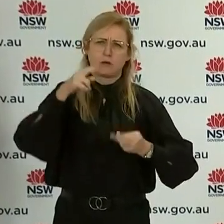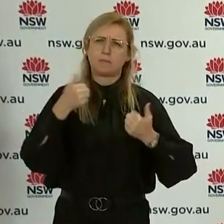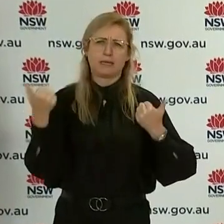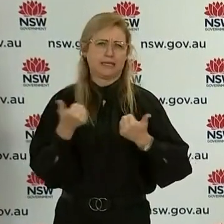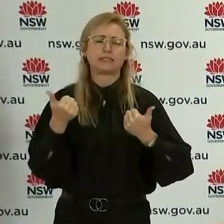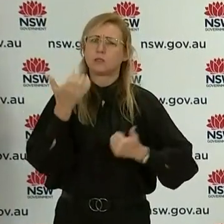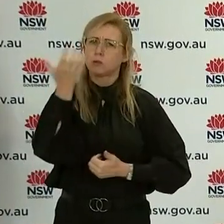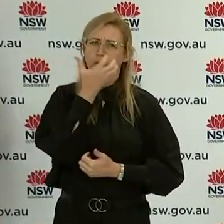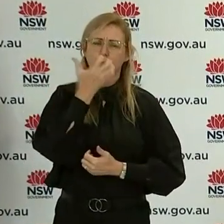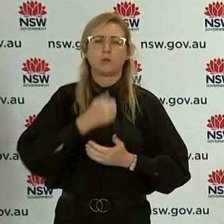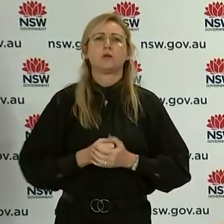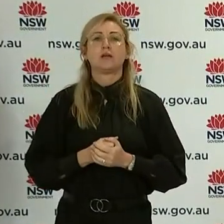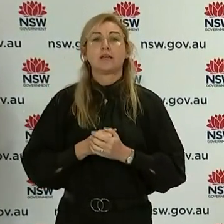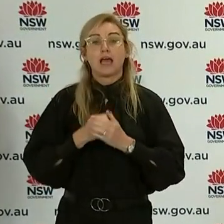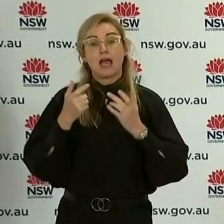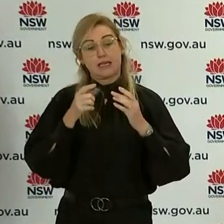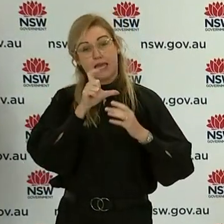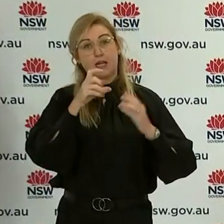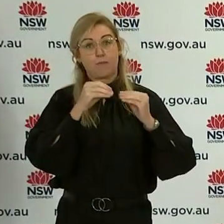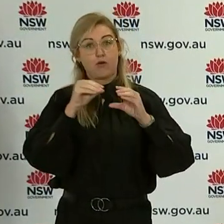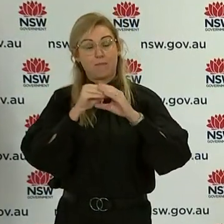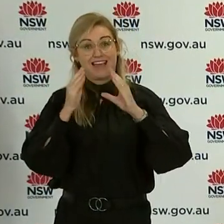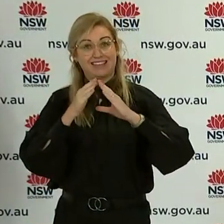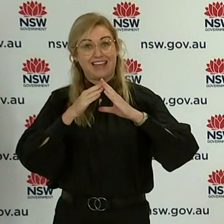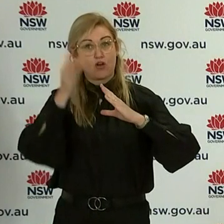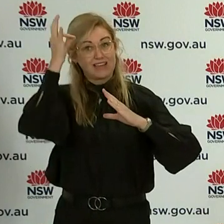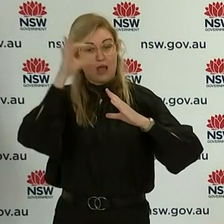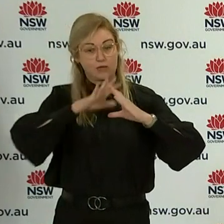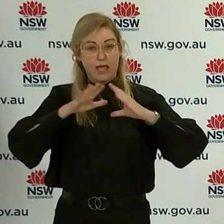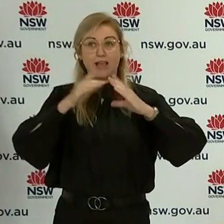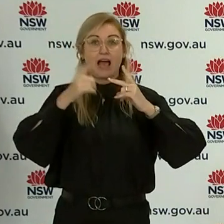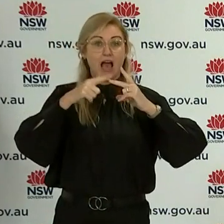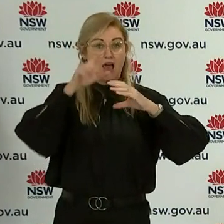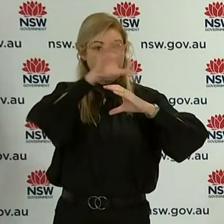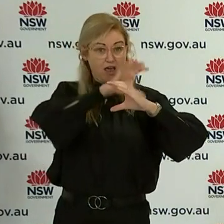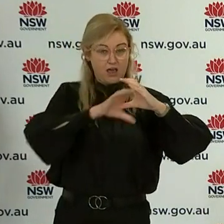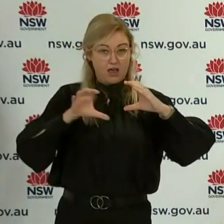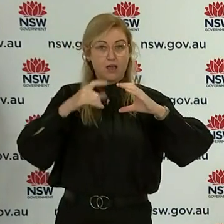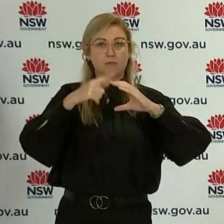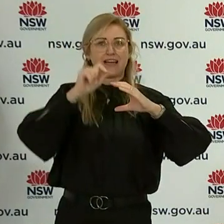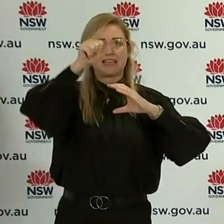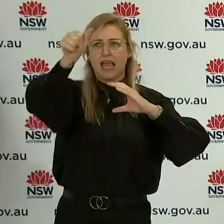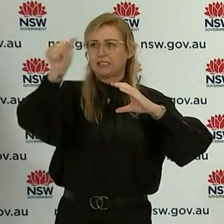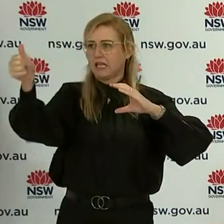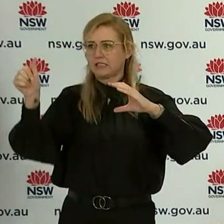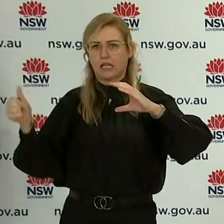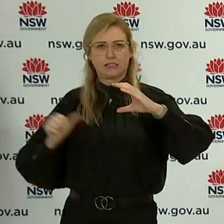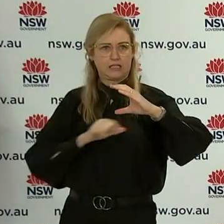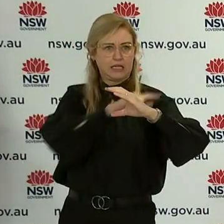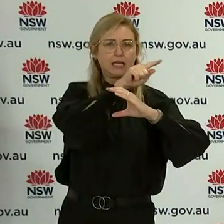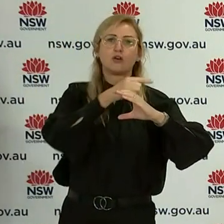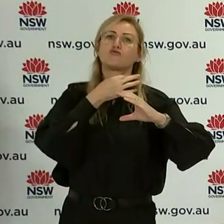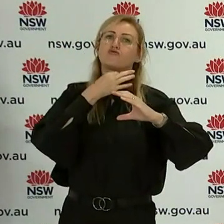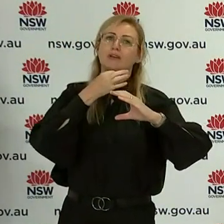all local government suburbs within the Canterbury-Bankstown area and adjoining areas are under risk of transmission. It's again